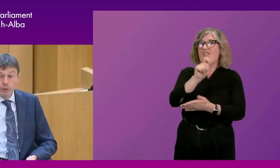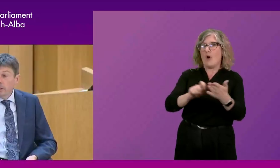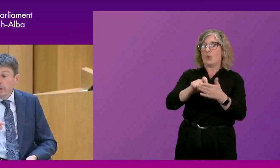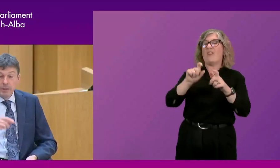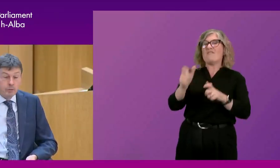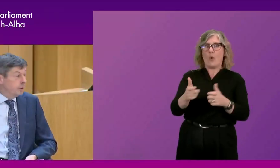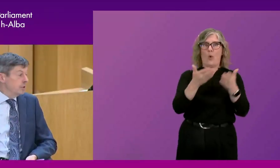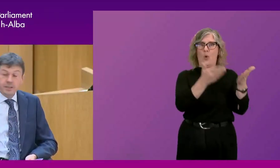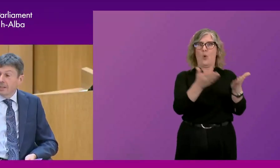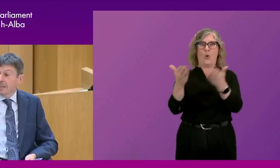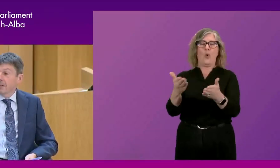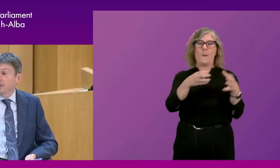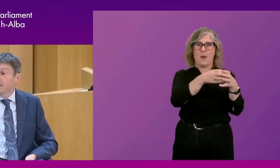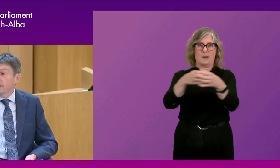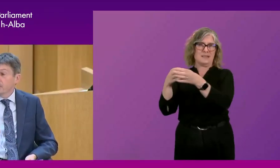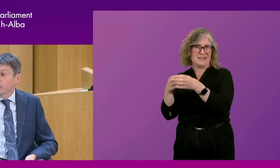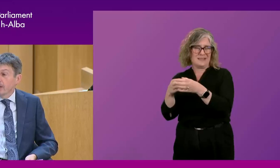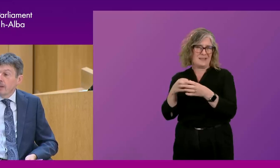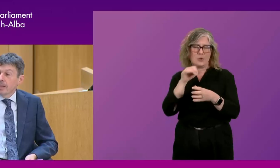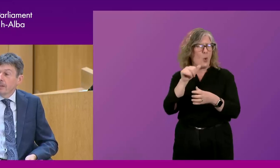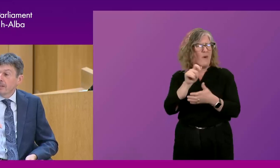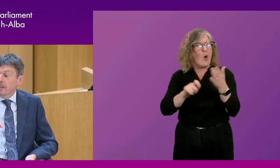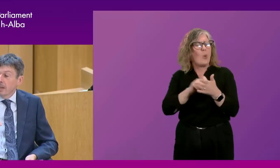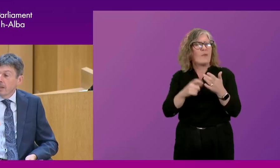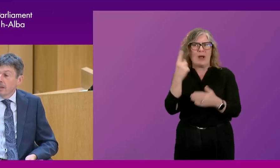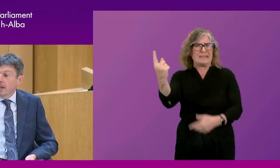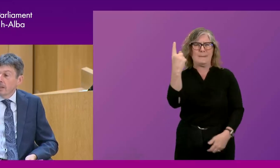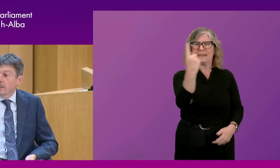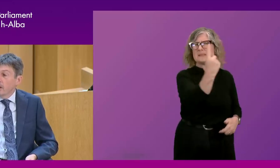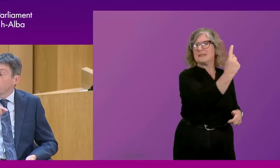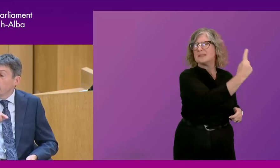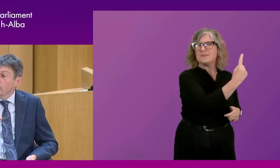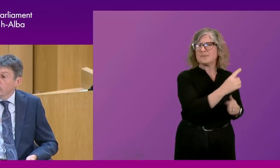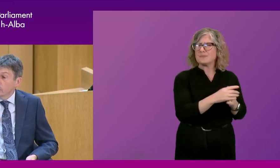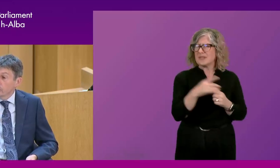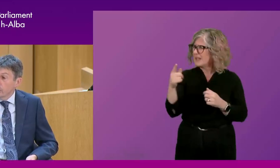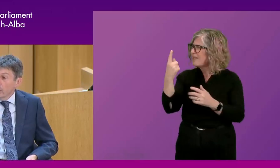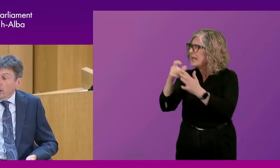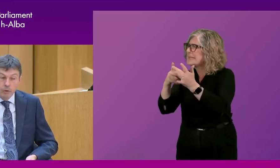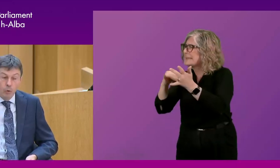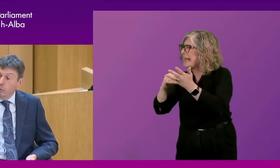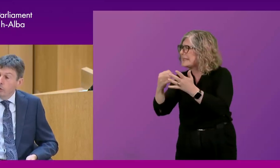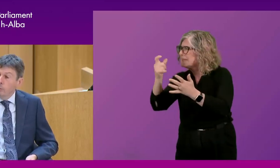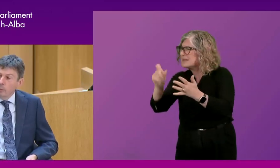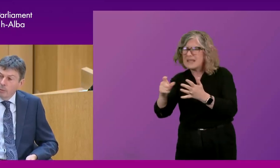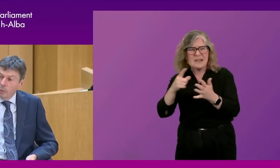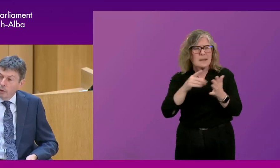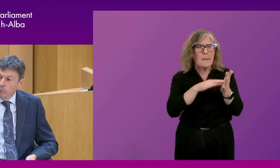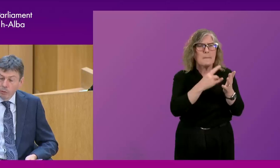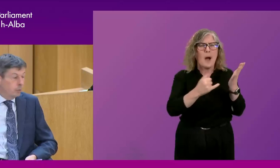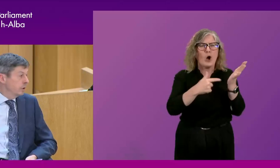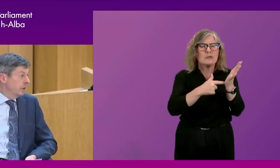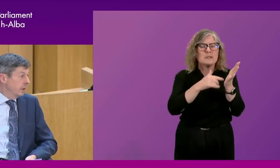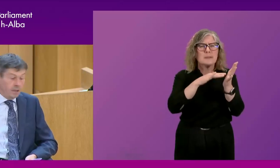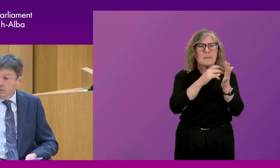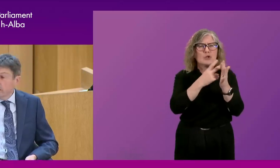do not vote for independence. I was really interested. Dennis Canavan's here. So Dennis, uh, and, and Margot MacDonald are the only two people I'm aware